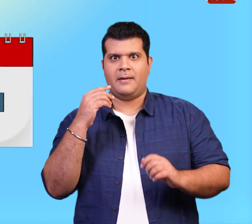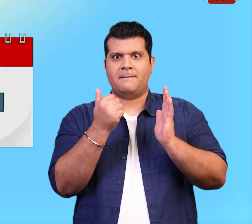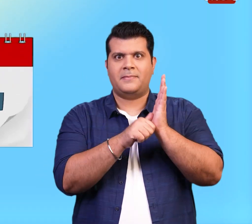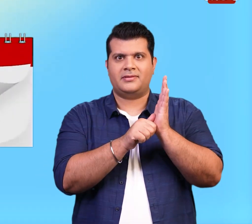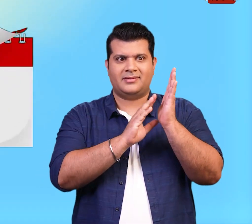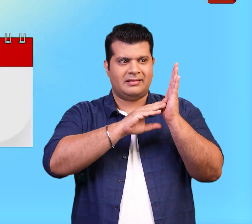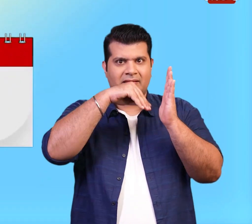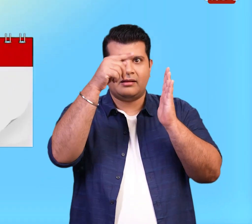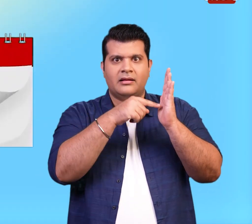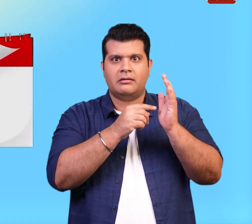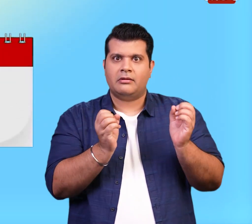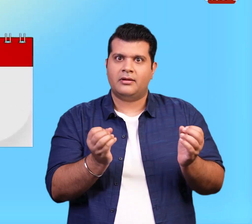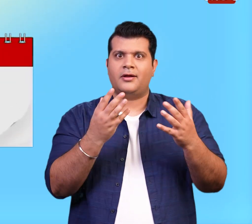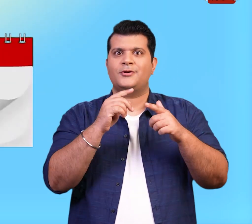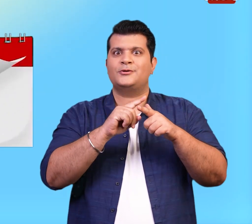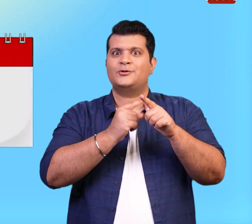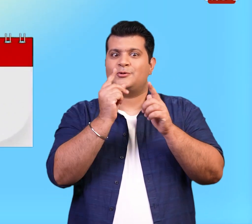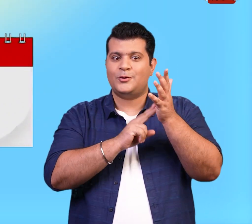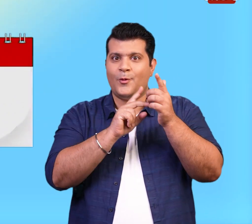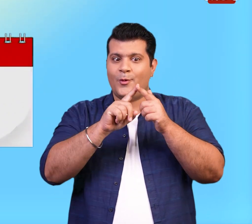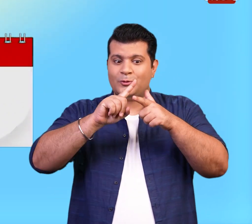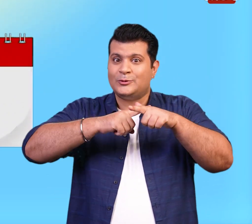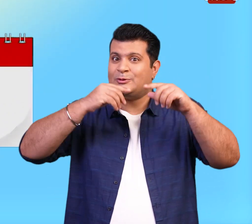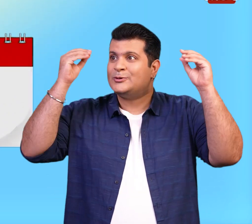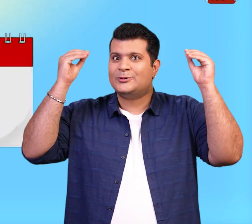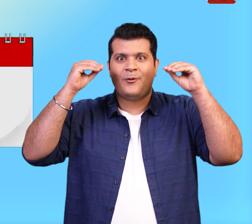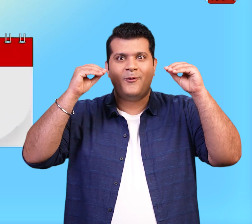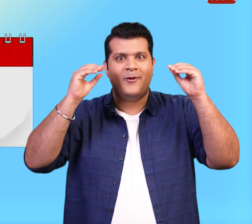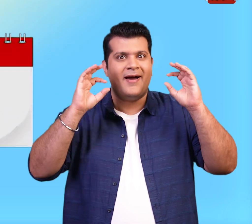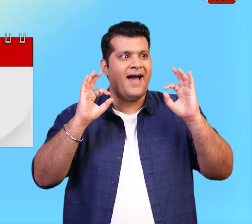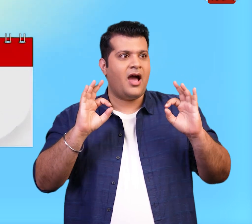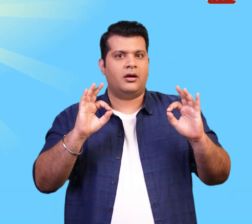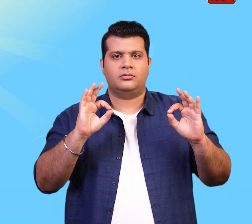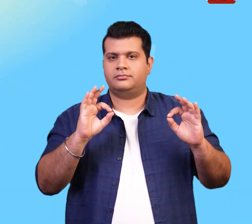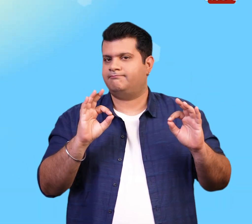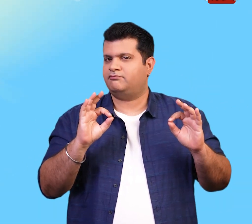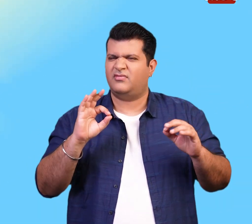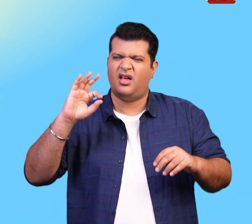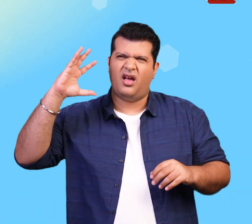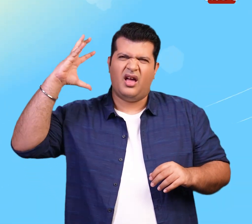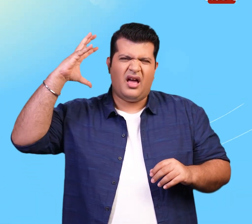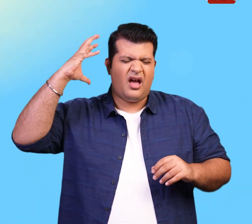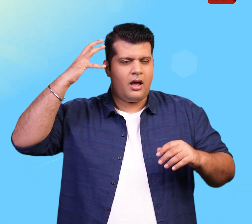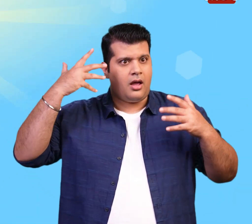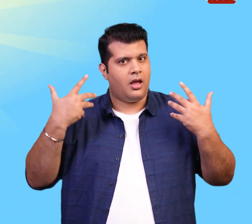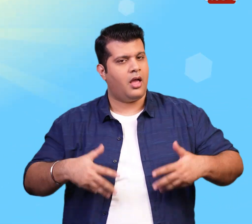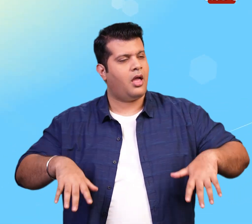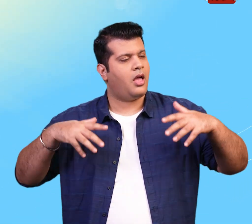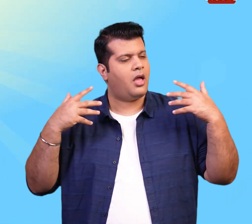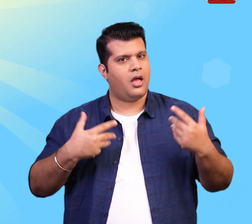The month of June has just begun. But the sun blazed fiercely